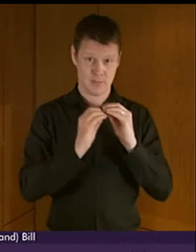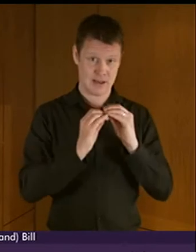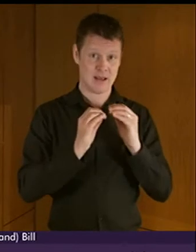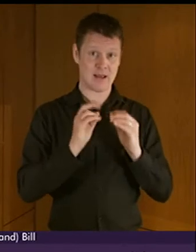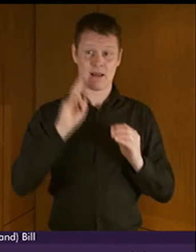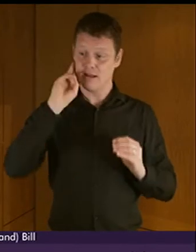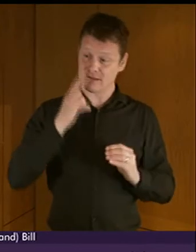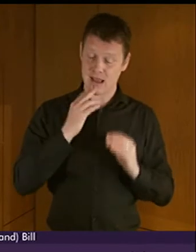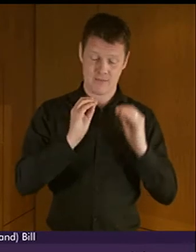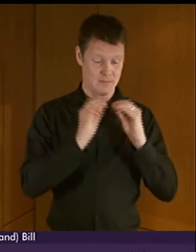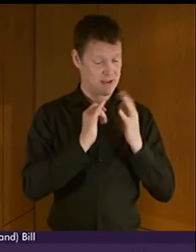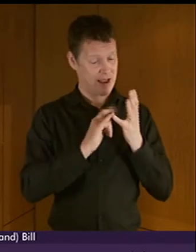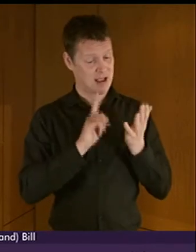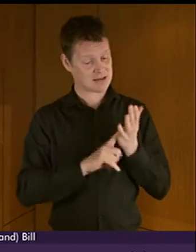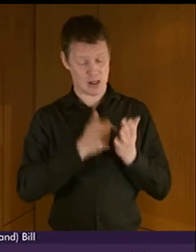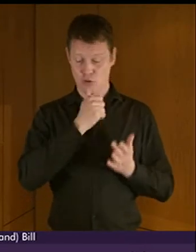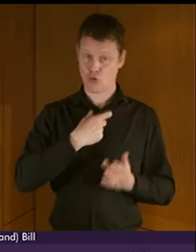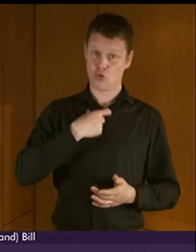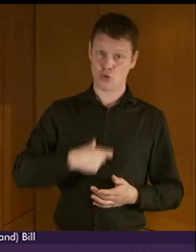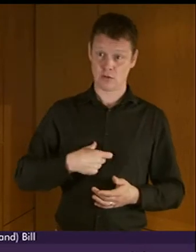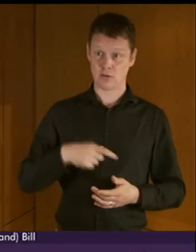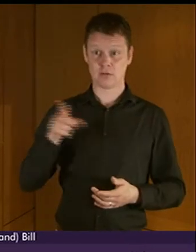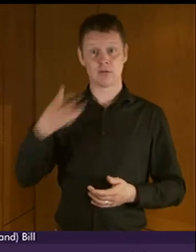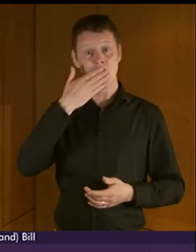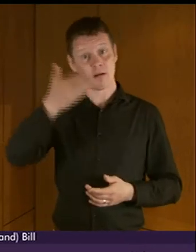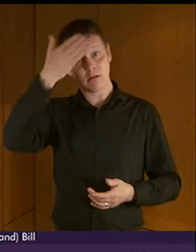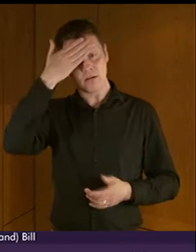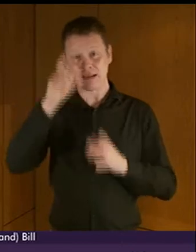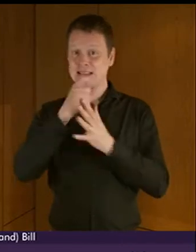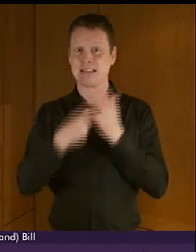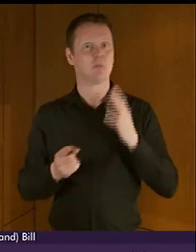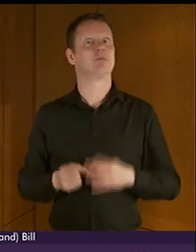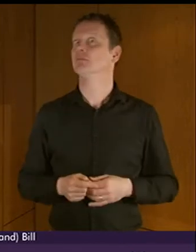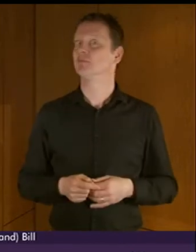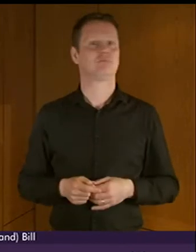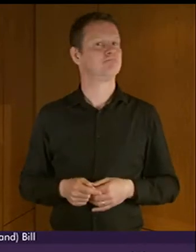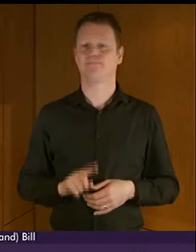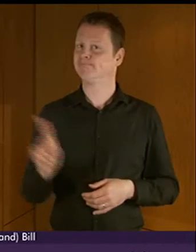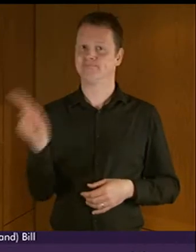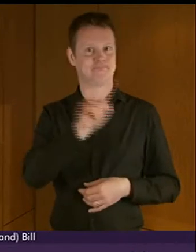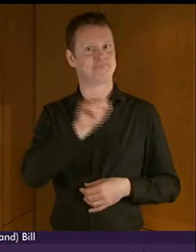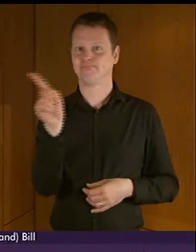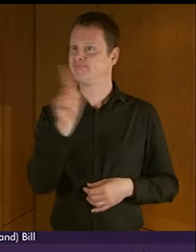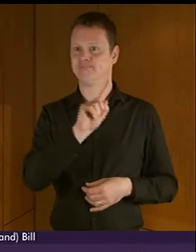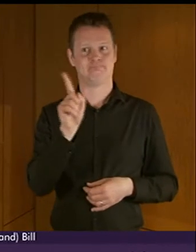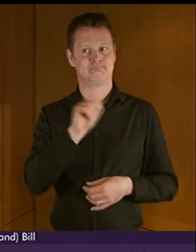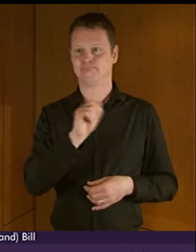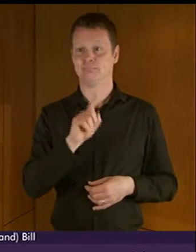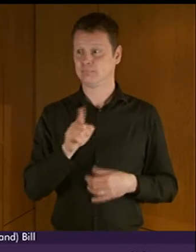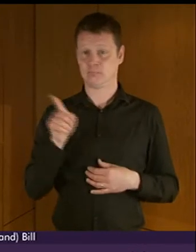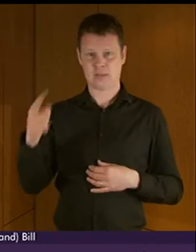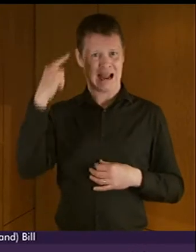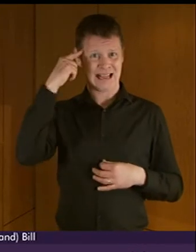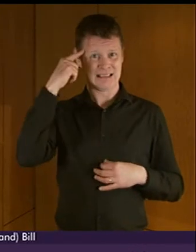BSL users certainly don't define themselves as disabled they're as intellectually and physically capable as